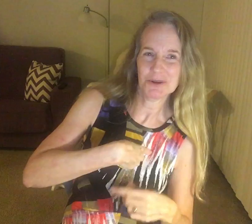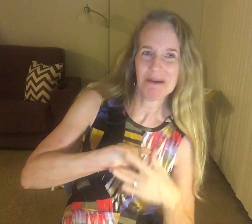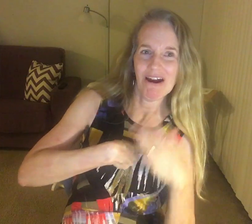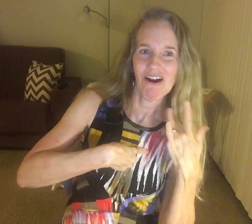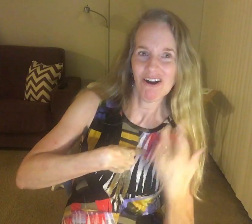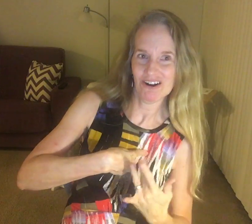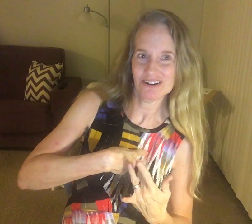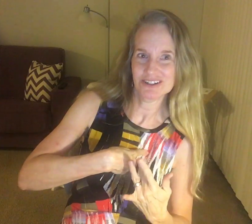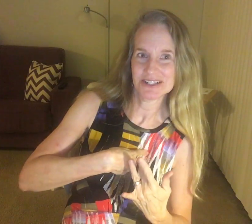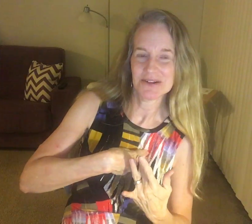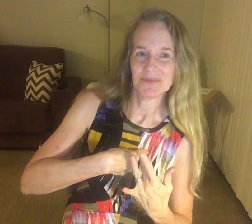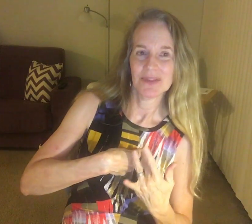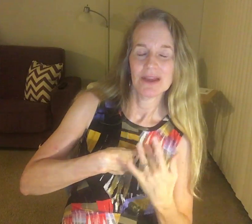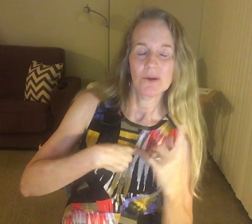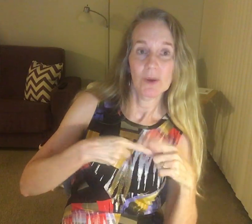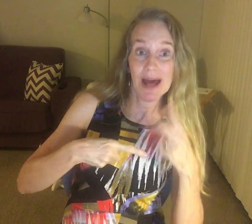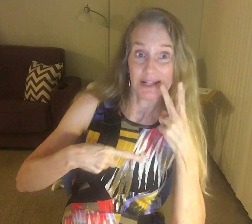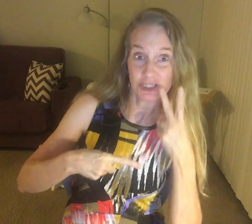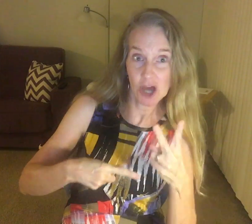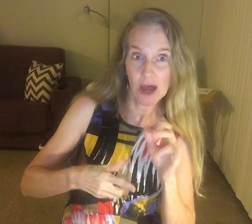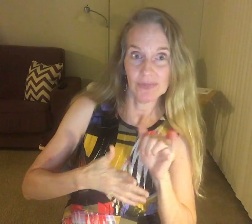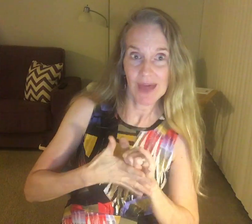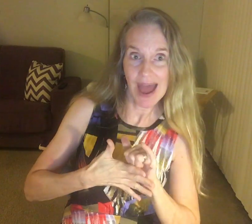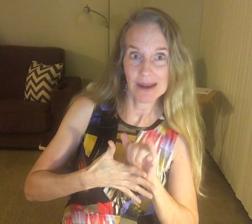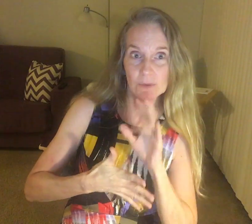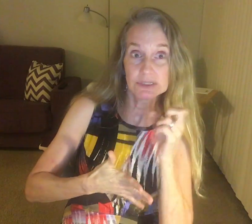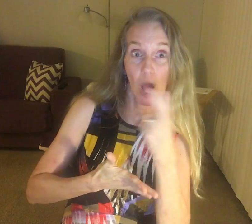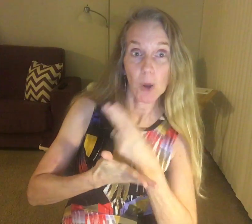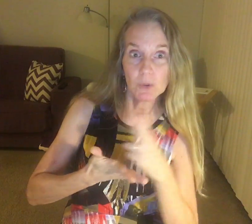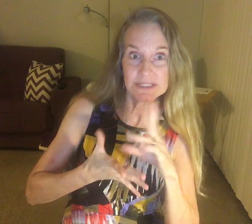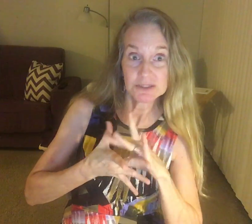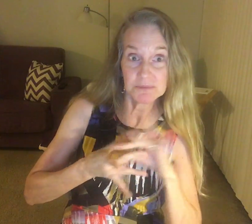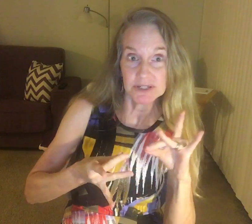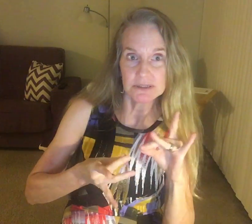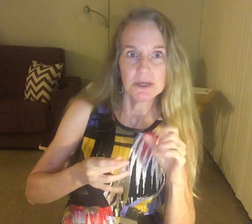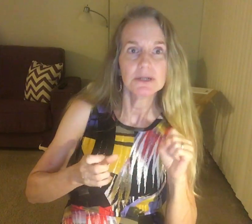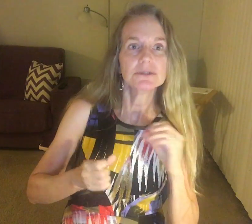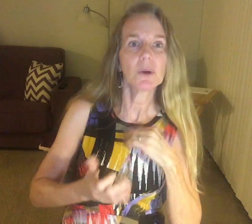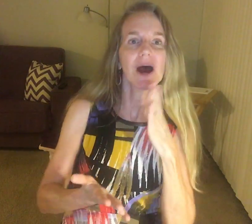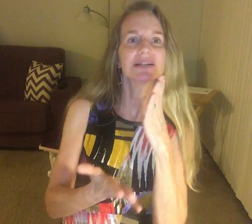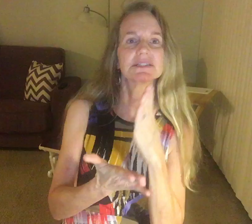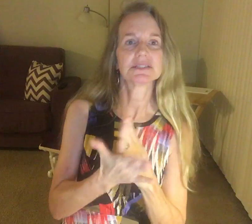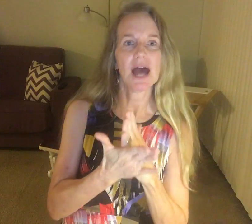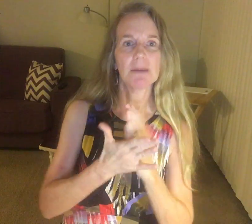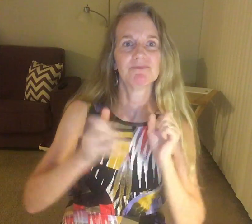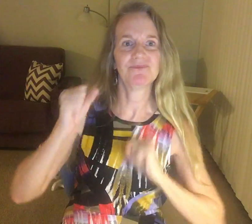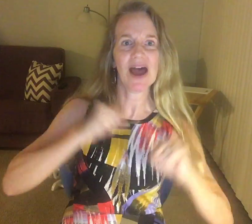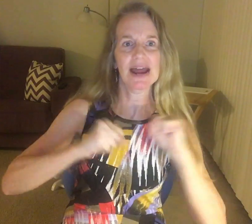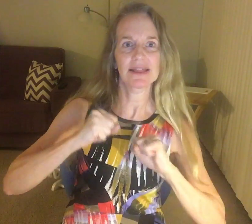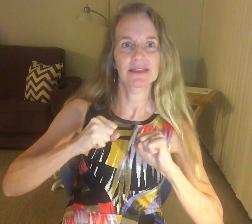to my heart. And then I saw that I was holding his feet. So I stopped fighting.